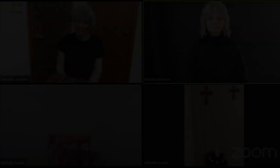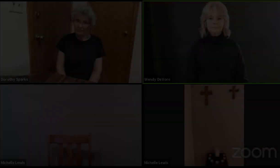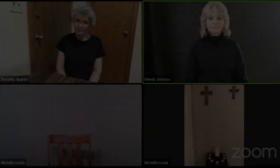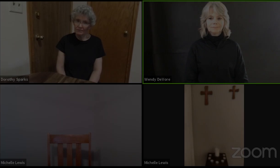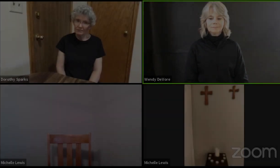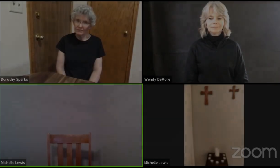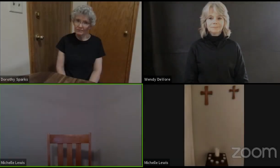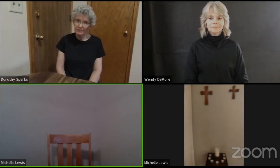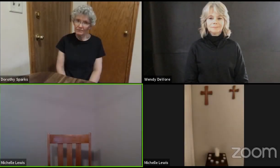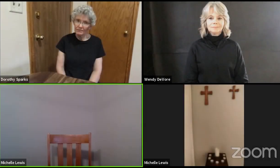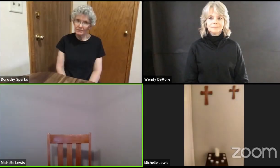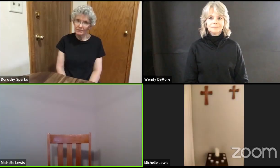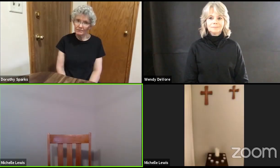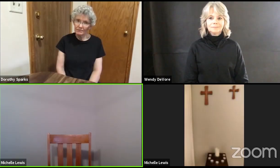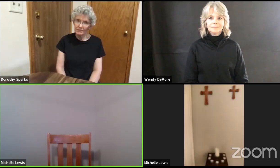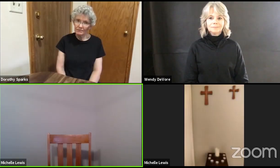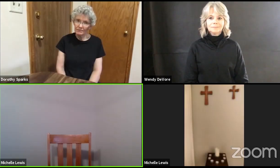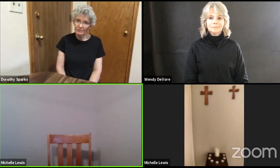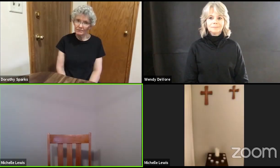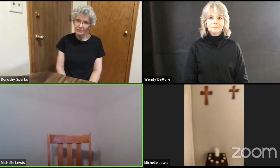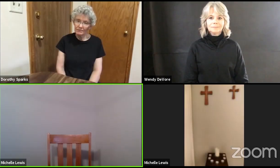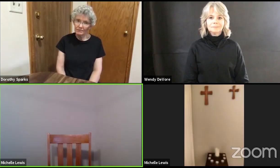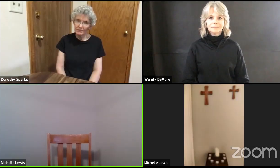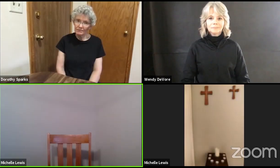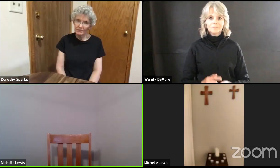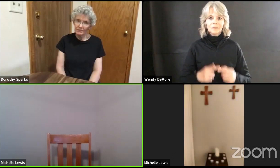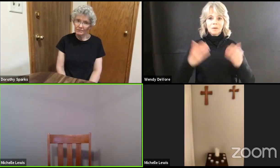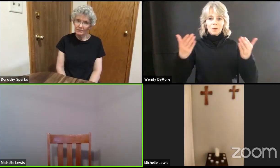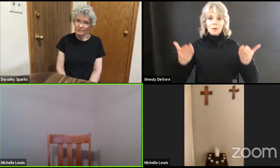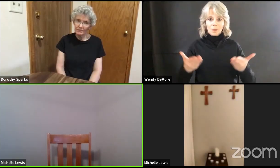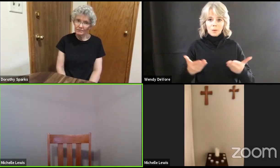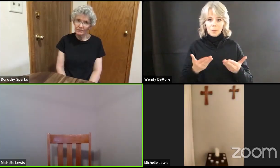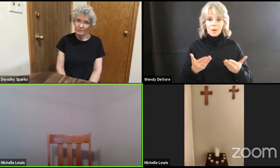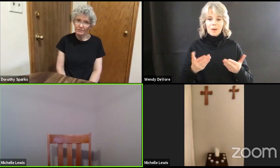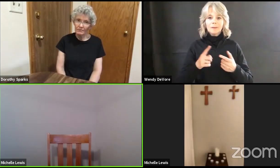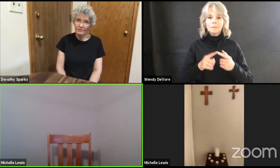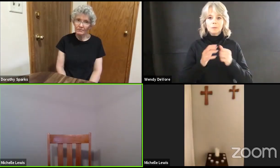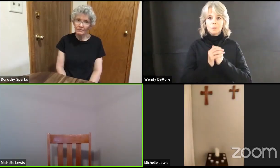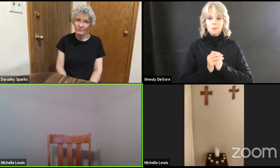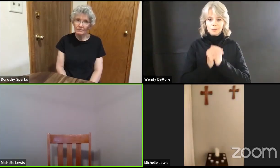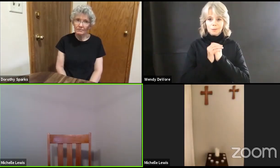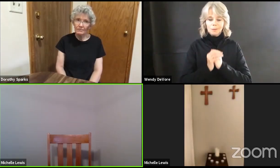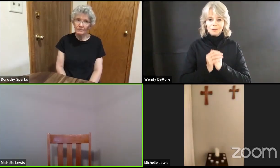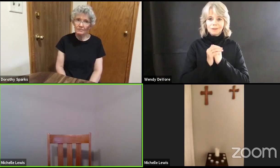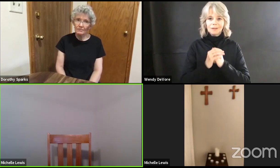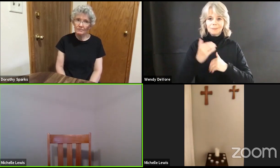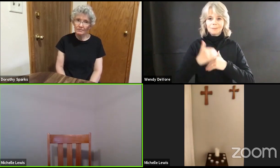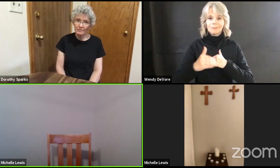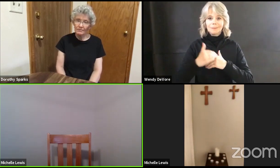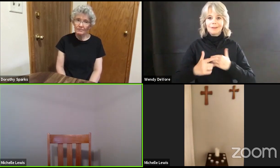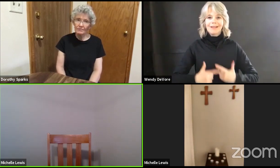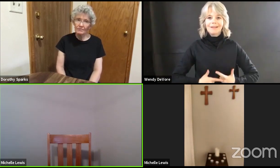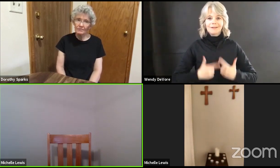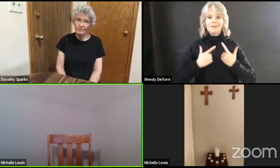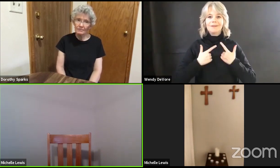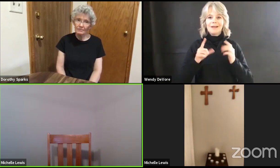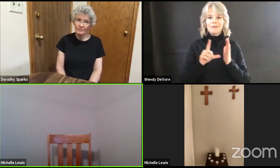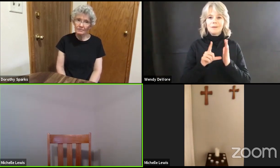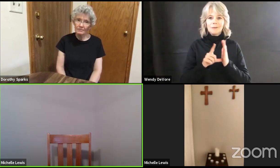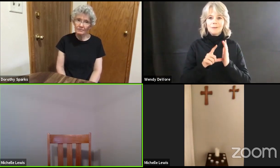Welcome to worship at Bread of Life Deaf Lutheran Church, the second Sunday of Easter, and